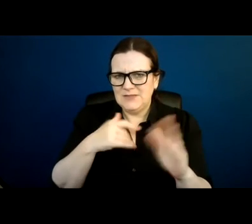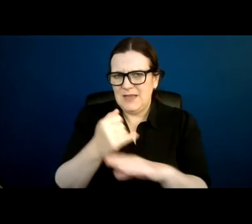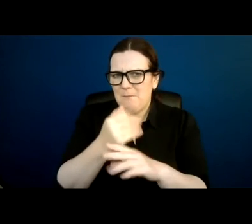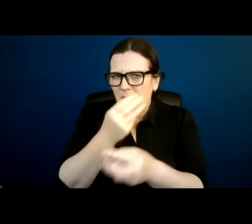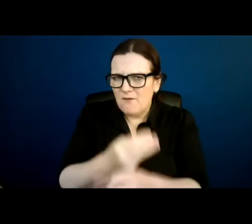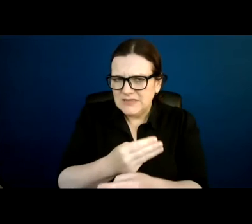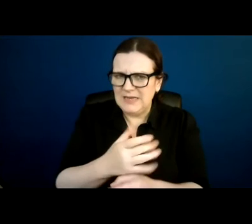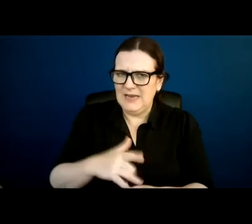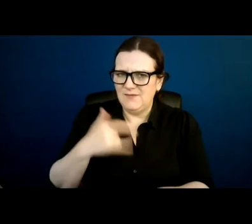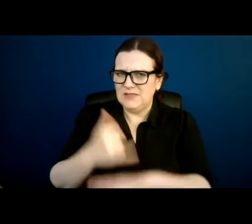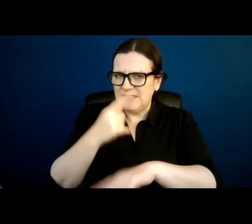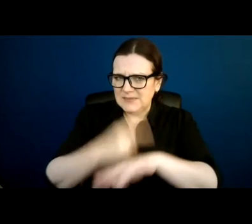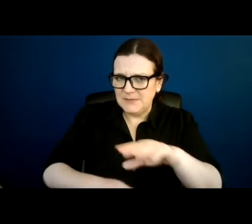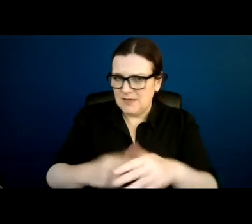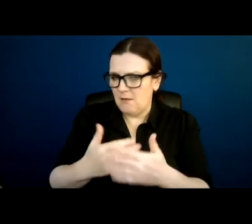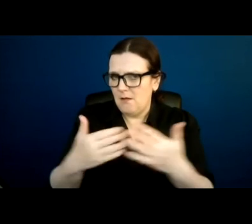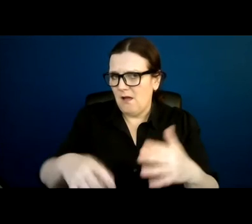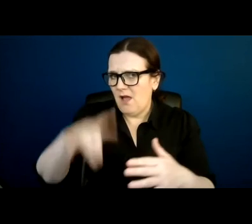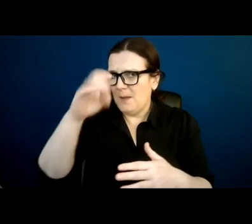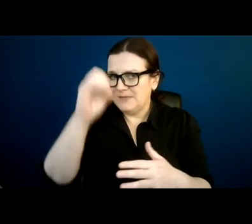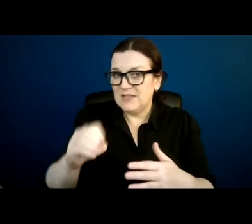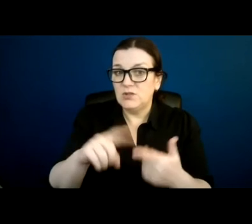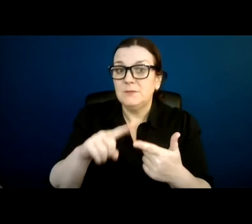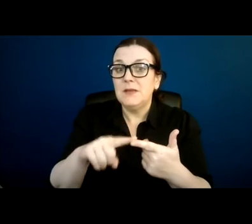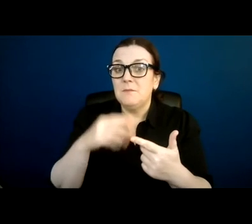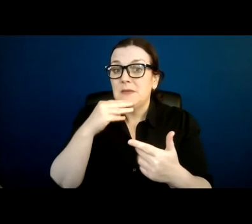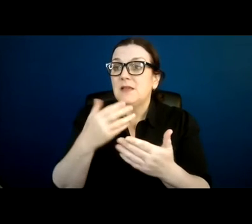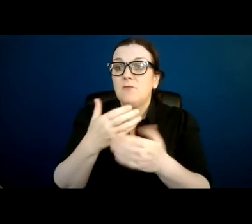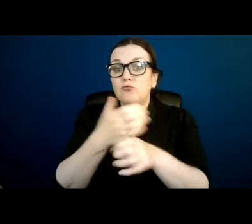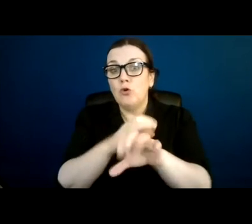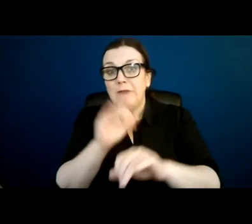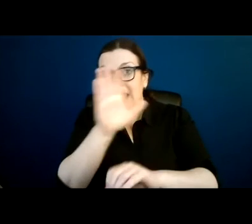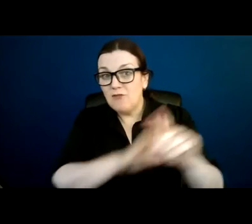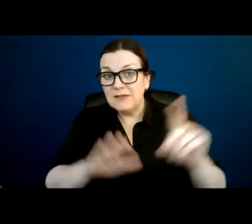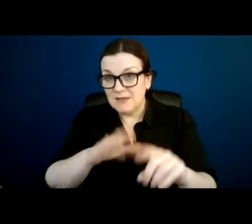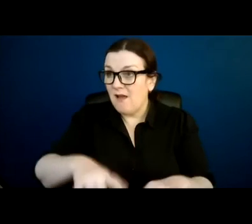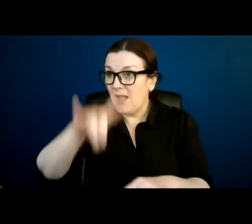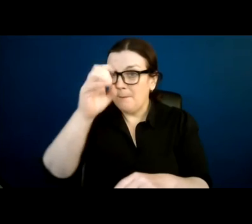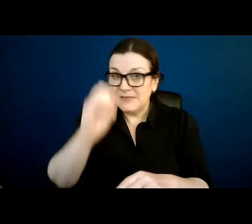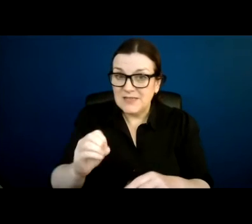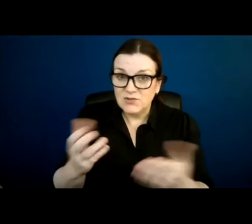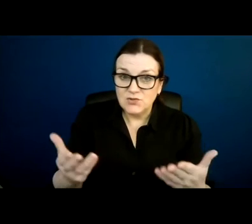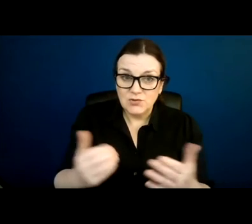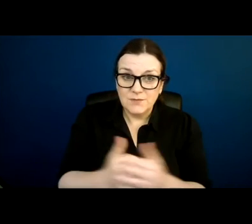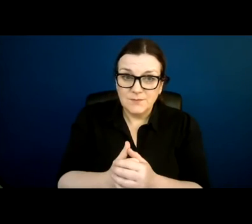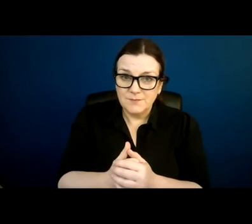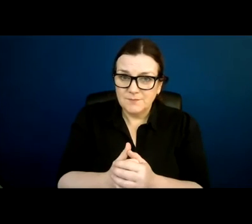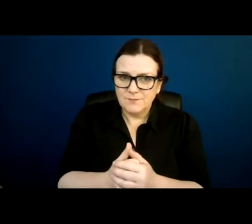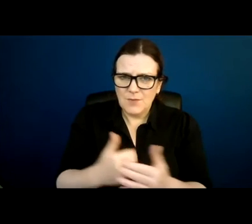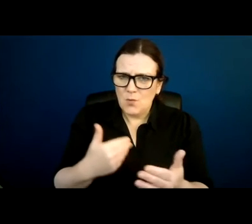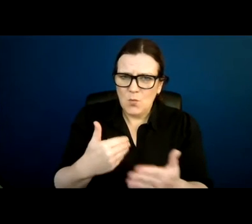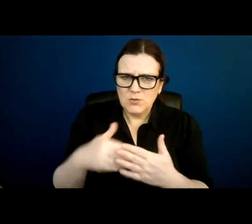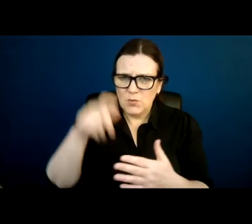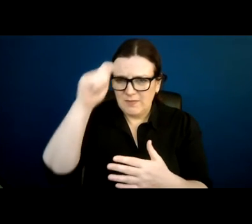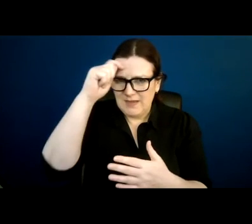percentage of people with disabilities in your state that live in rural areas? It was a high percentage. And said, what do you think the